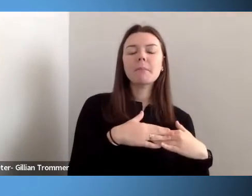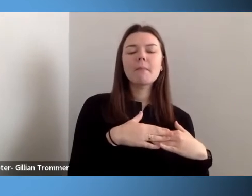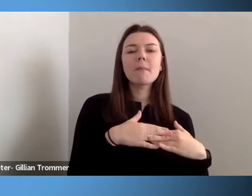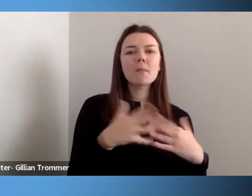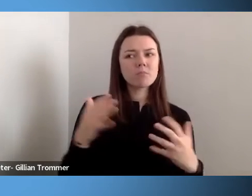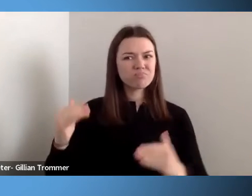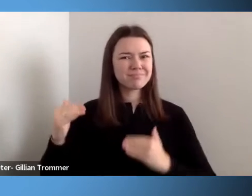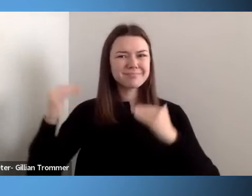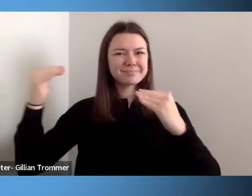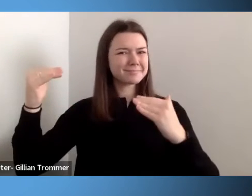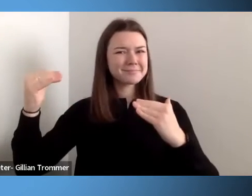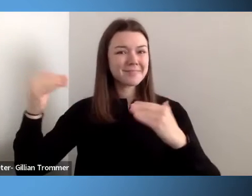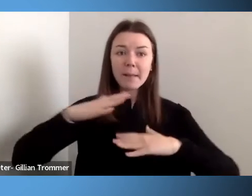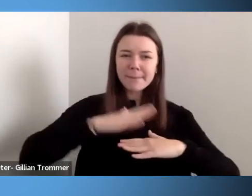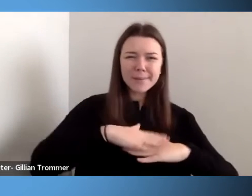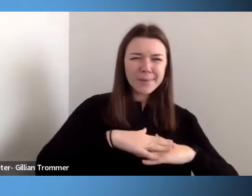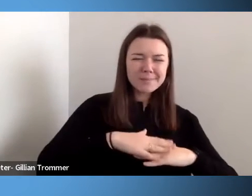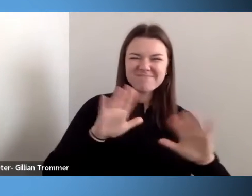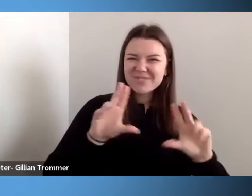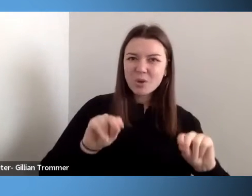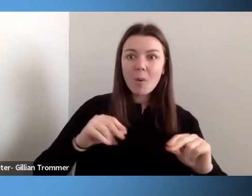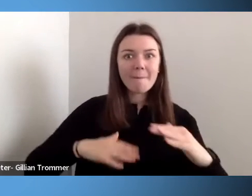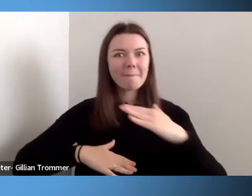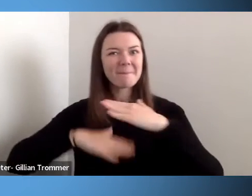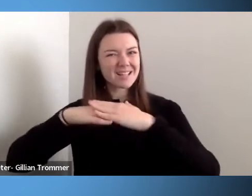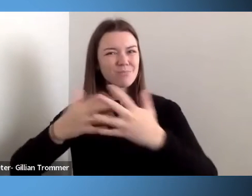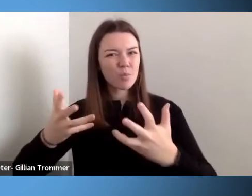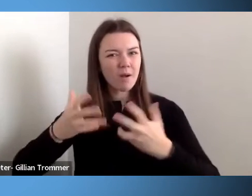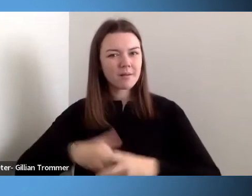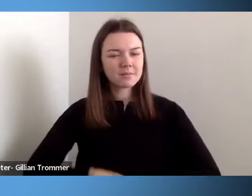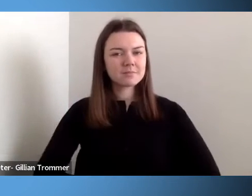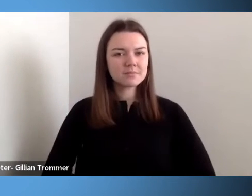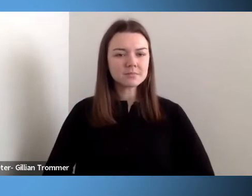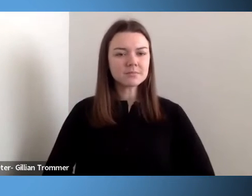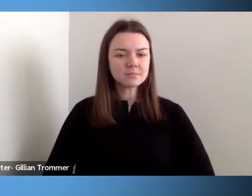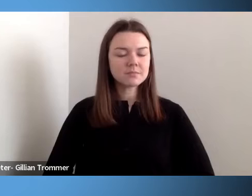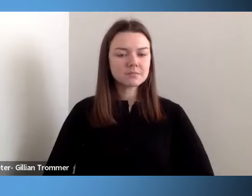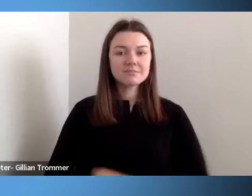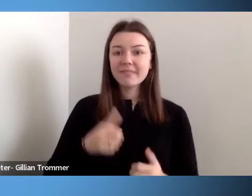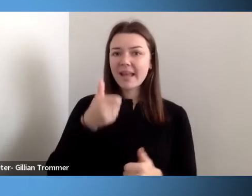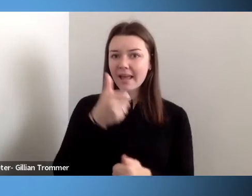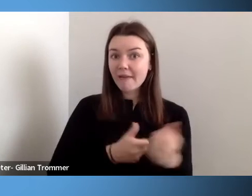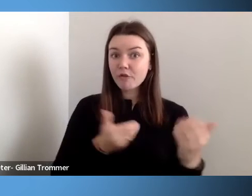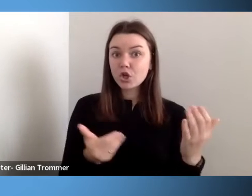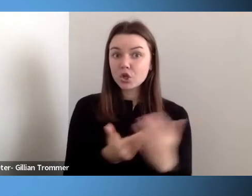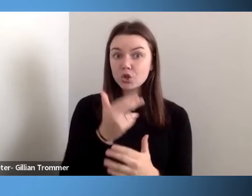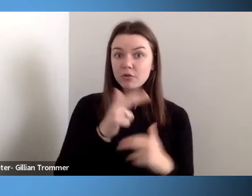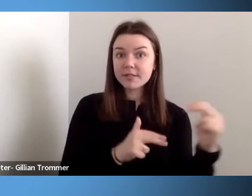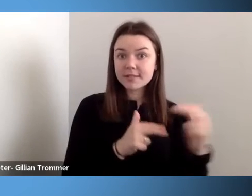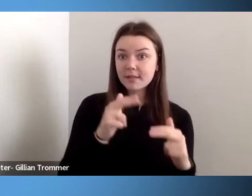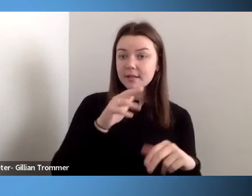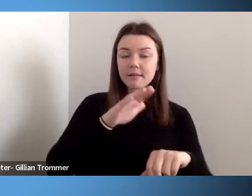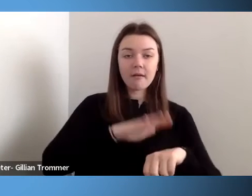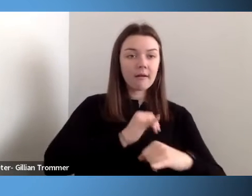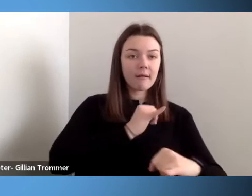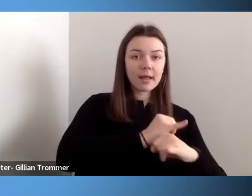maximize each of our new facilities on our campuses and across our institutions of